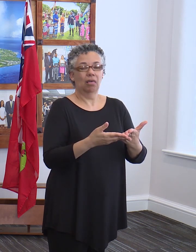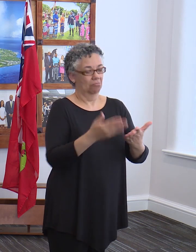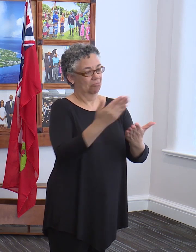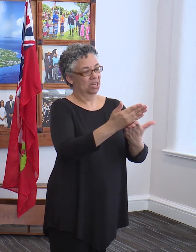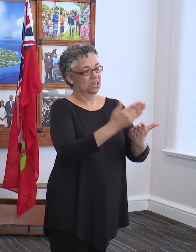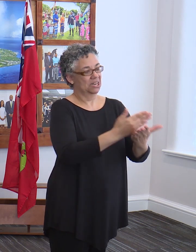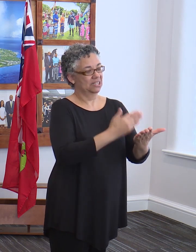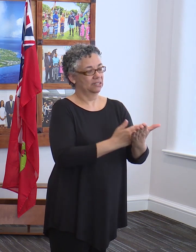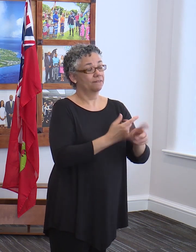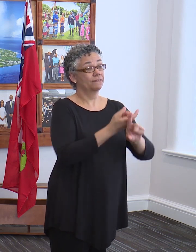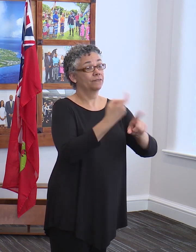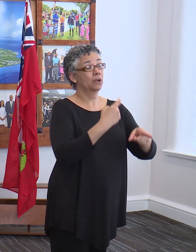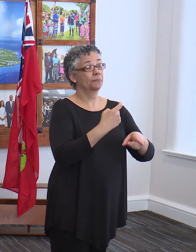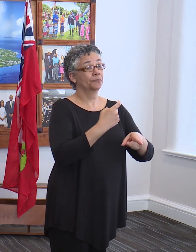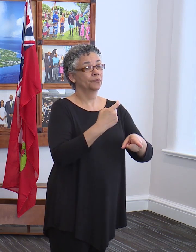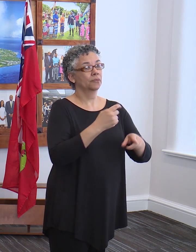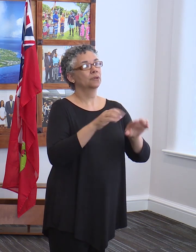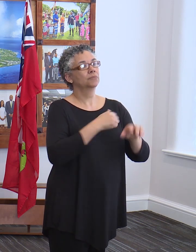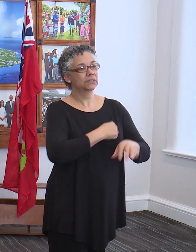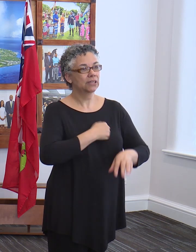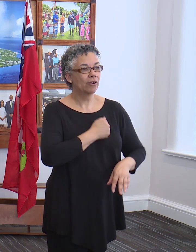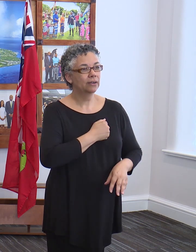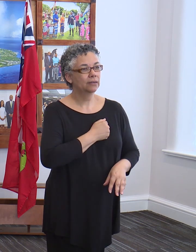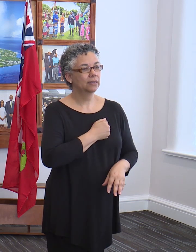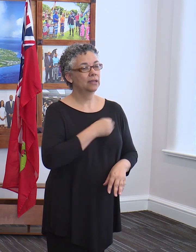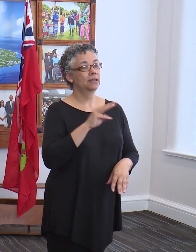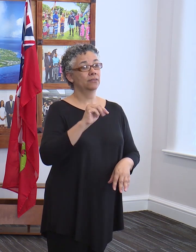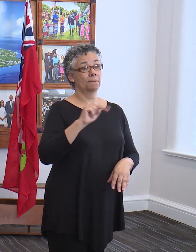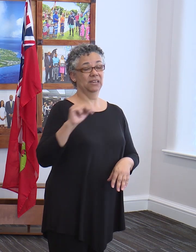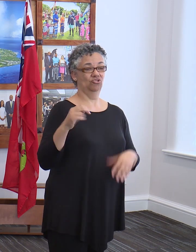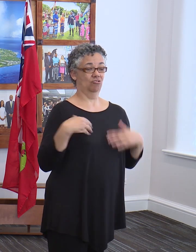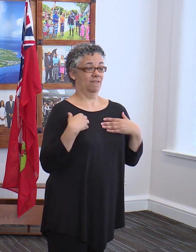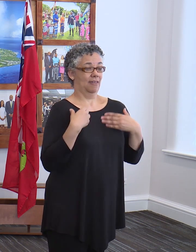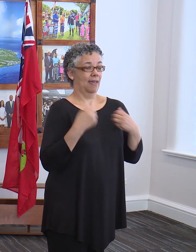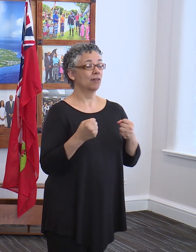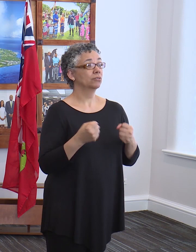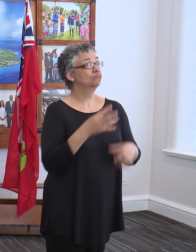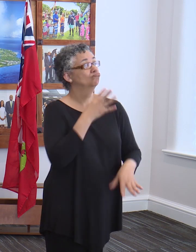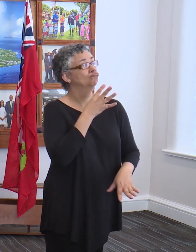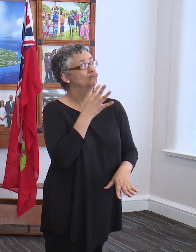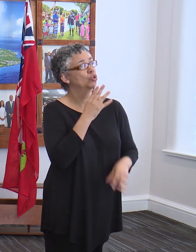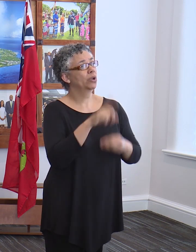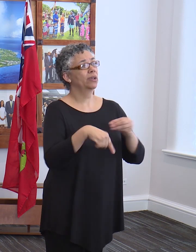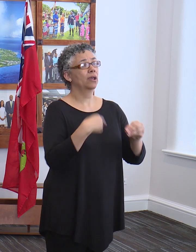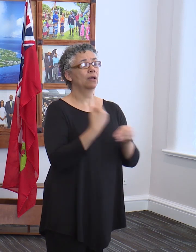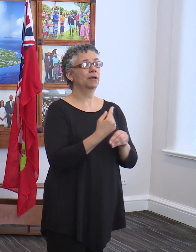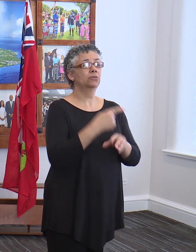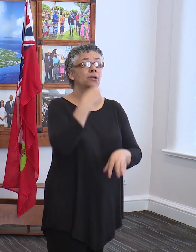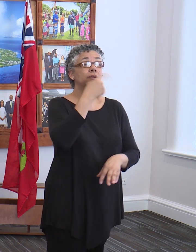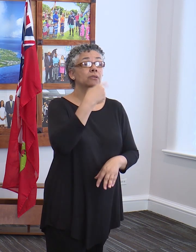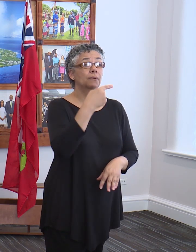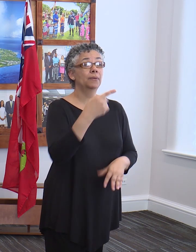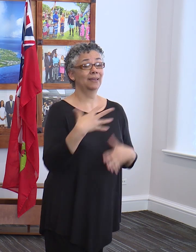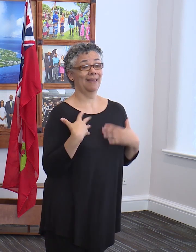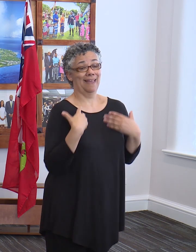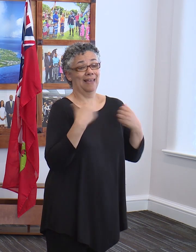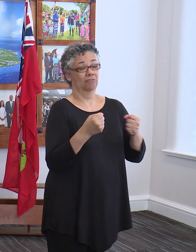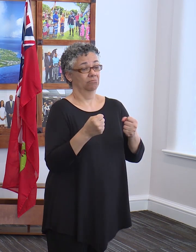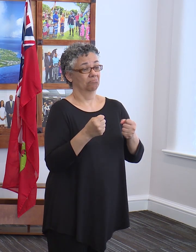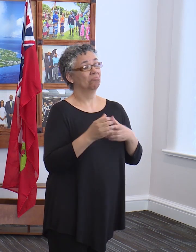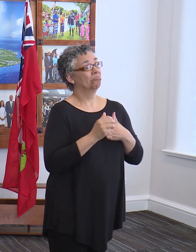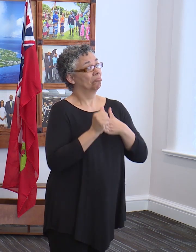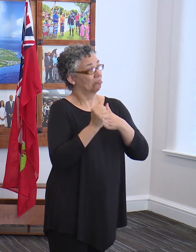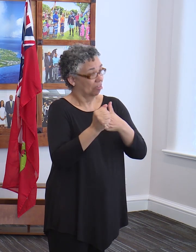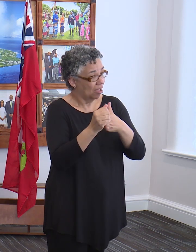the Department of Public, sorry, the Ministry of Health, speaking about the public health guidelines and